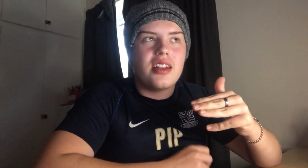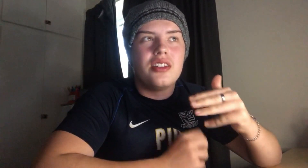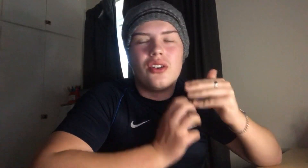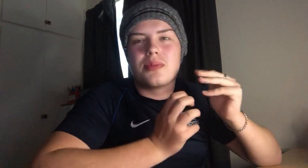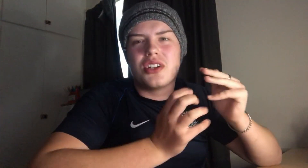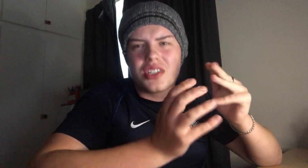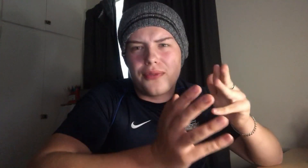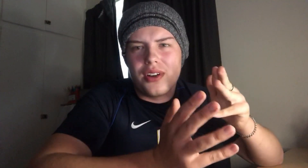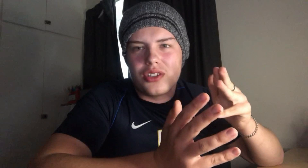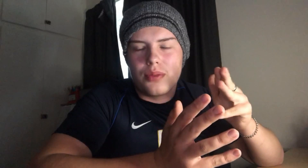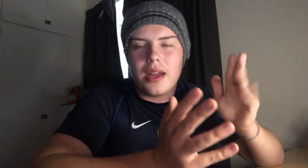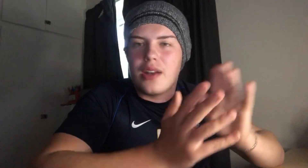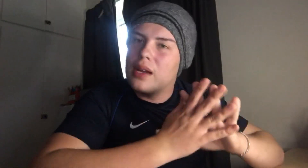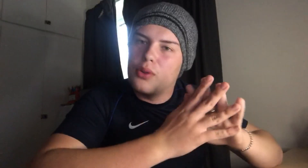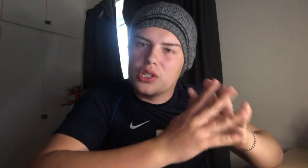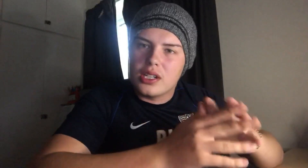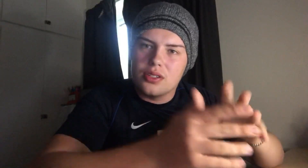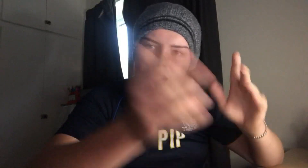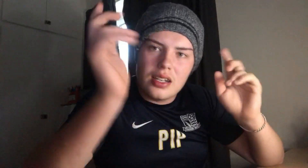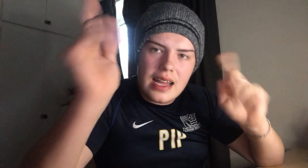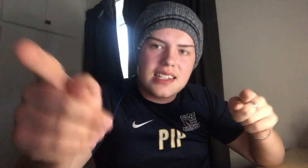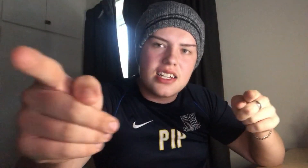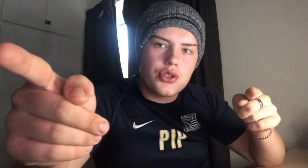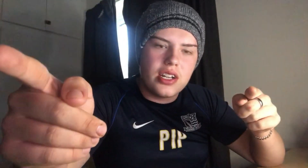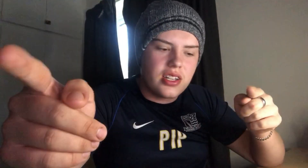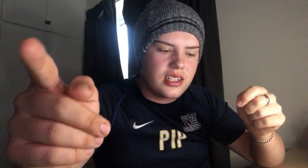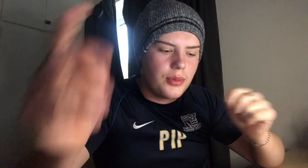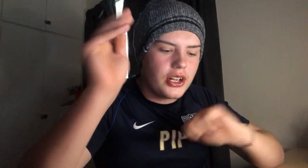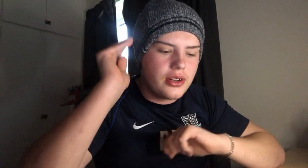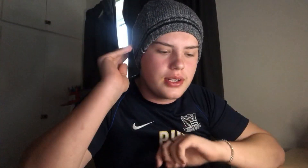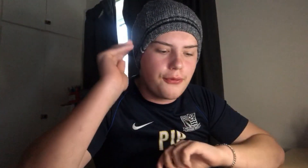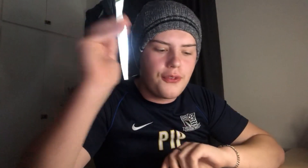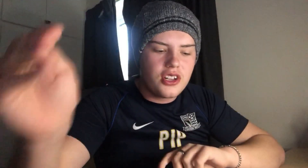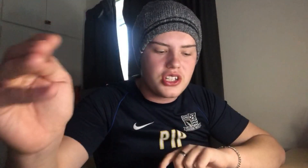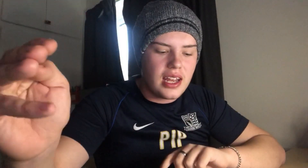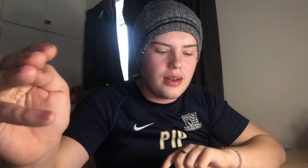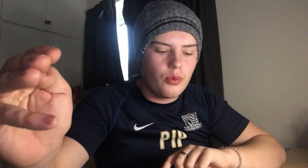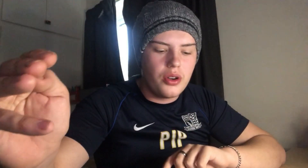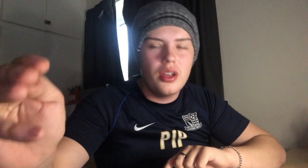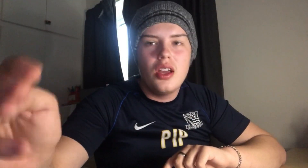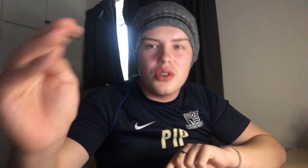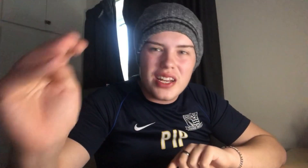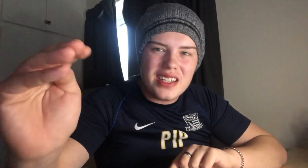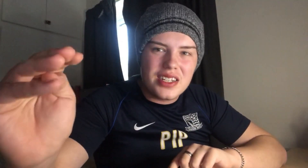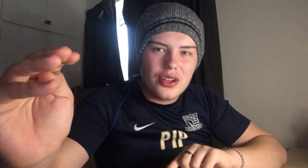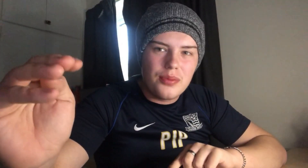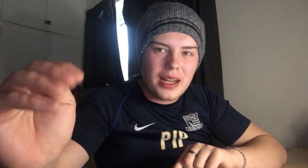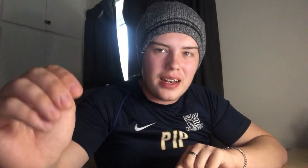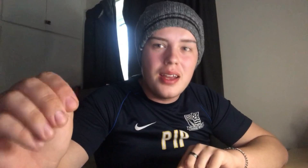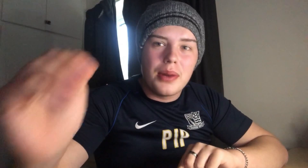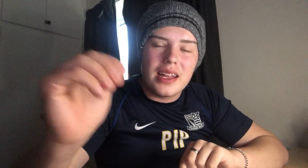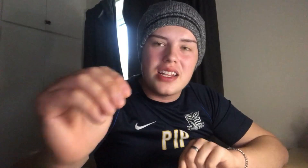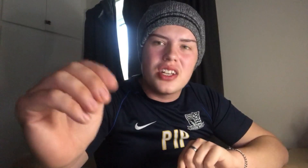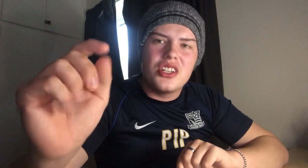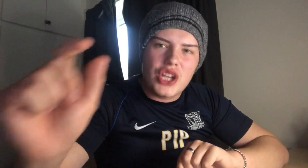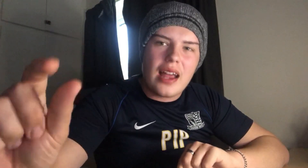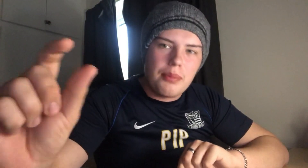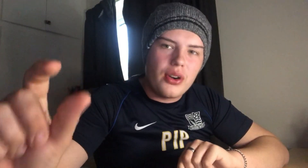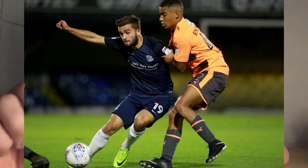but not as much as the first one, but anyway boys and girls, let's get straight into this, and we're going to go into the first in one, which isn't too bad, but it is Jack Bridge